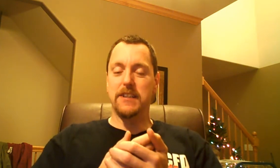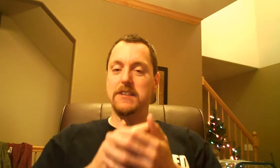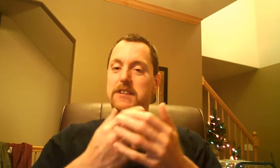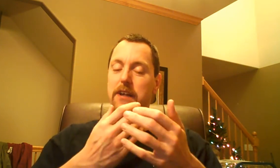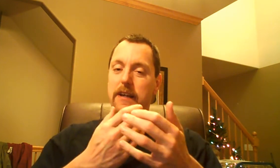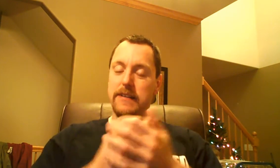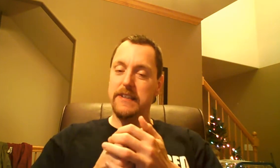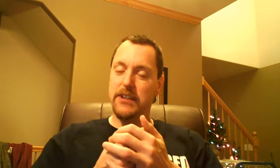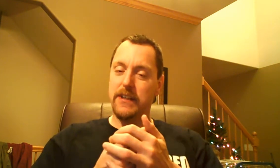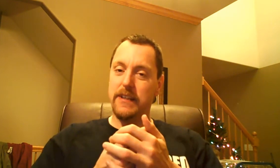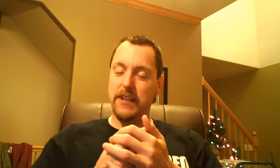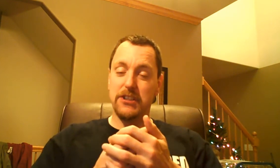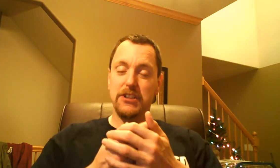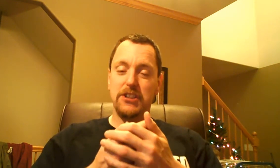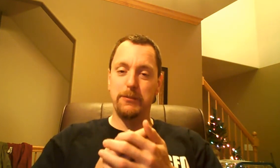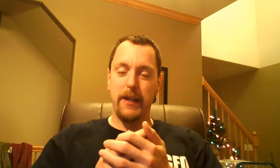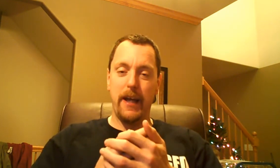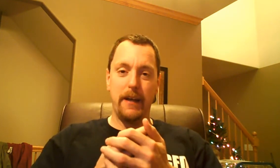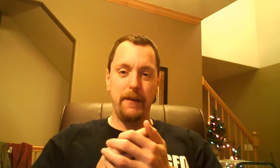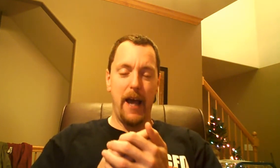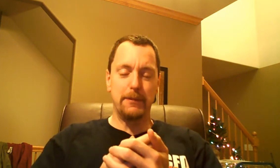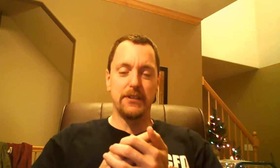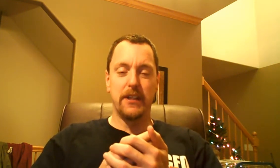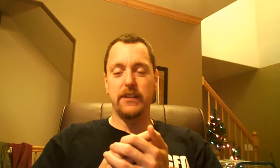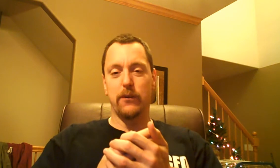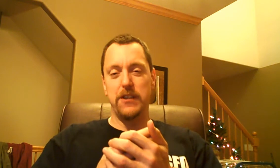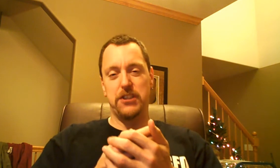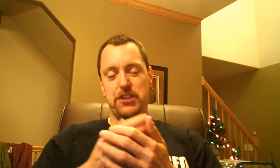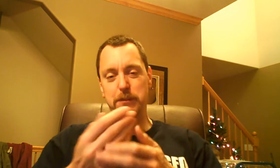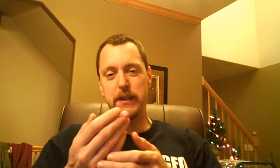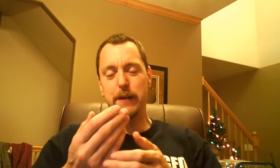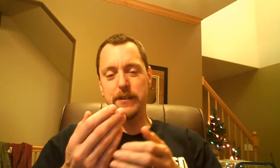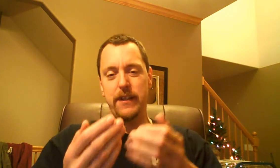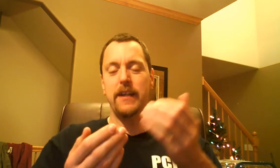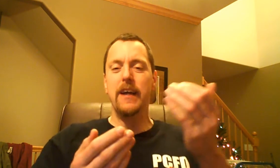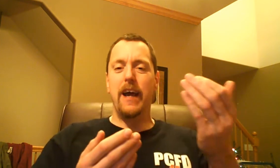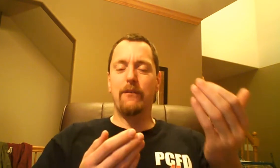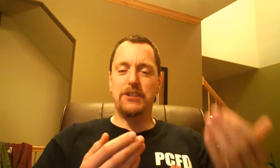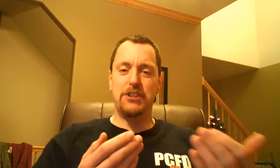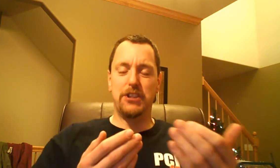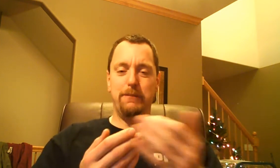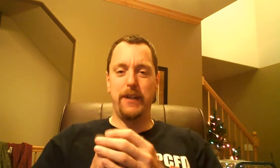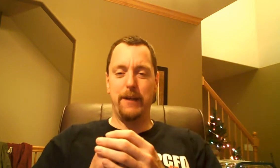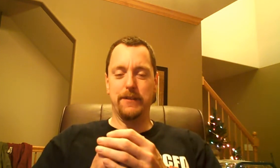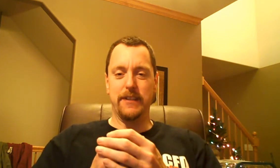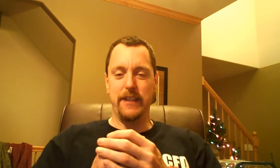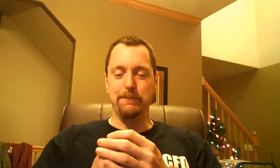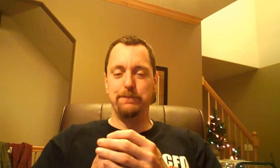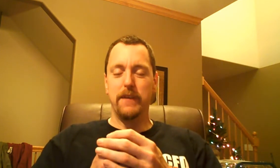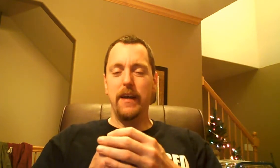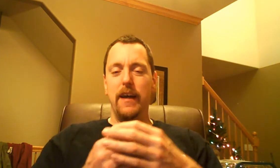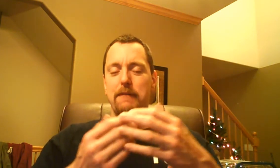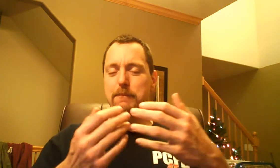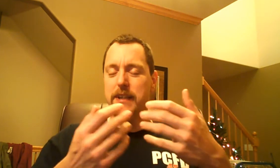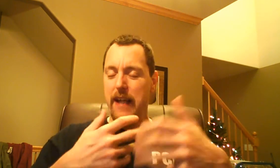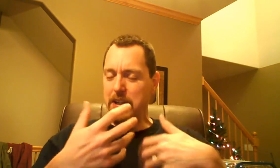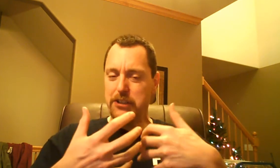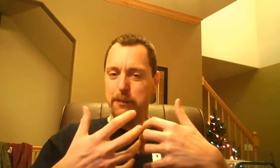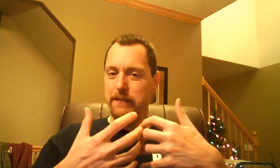those. So at least during induction, you should be absolutely clear what you should be able to eat and what you shouldn't be able to eat. And you should be